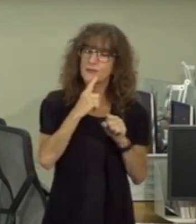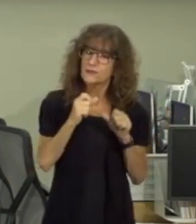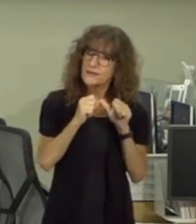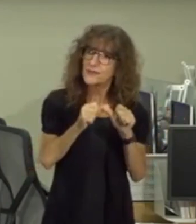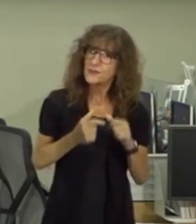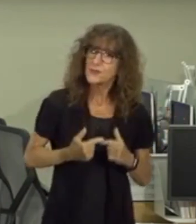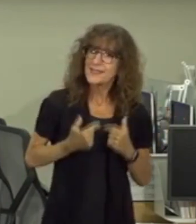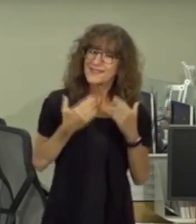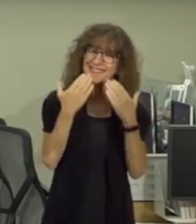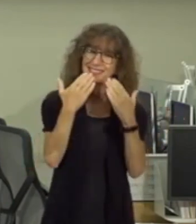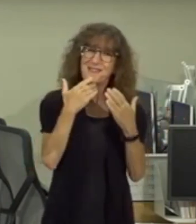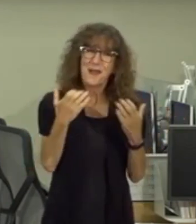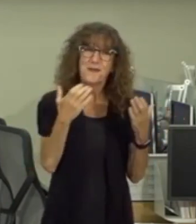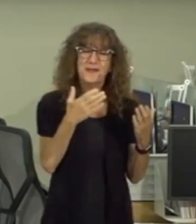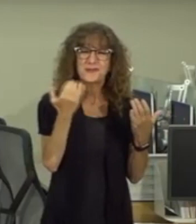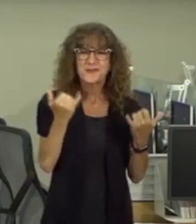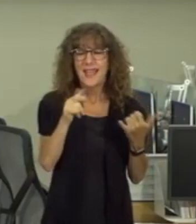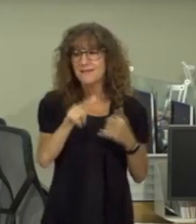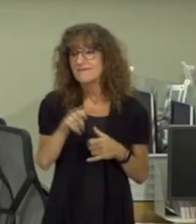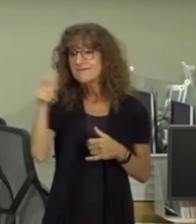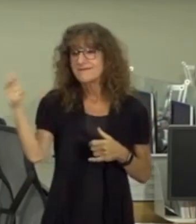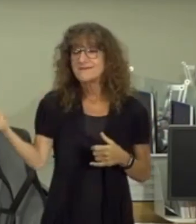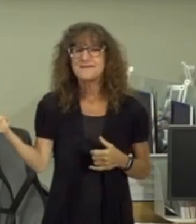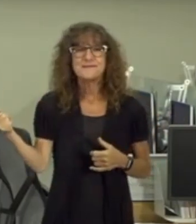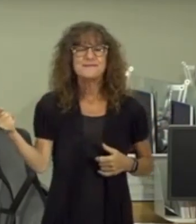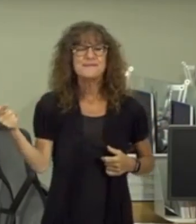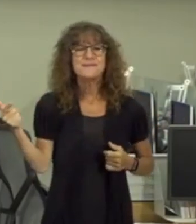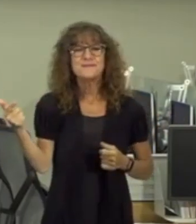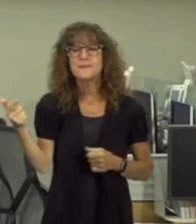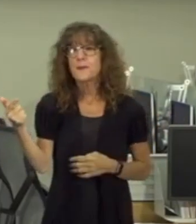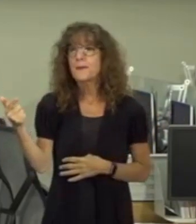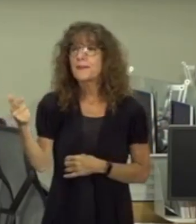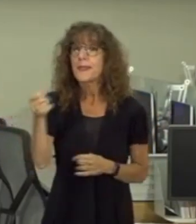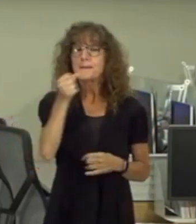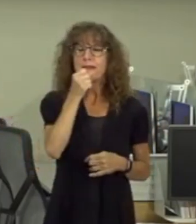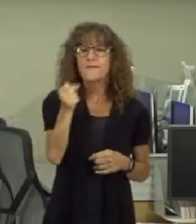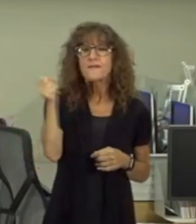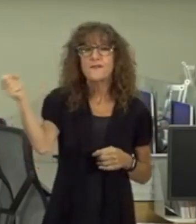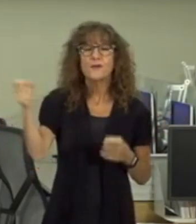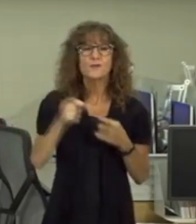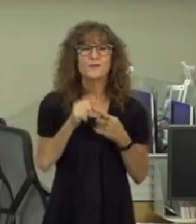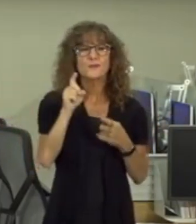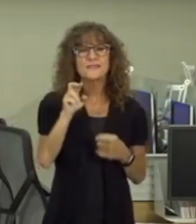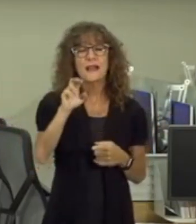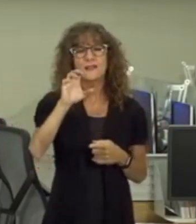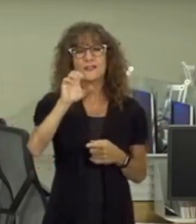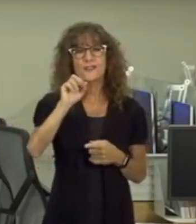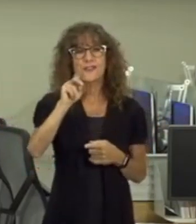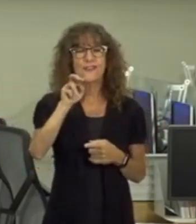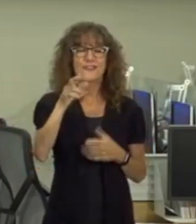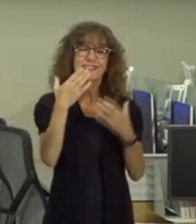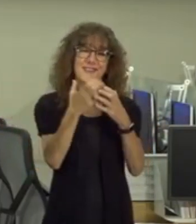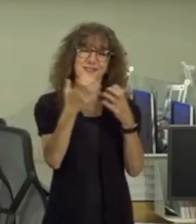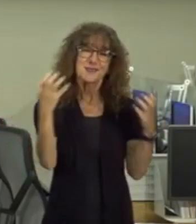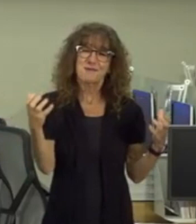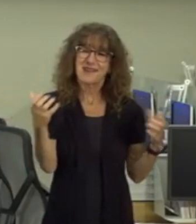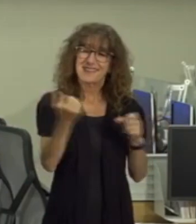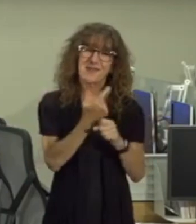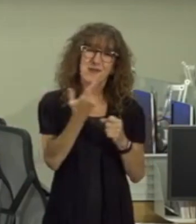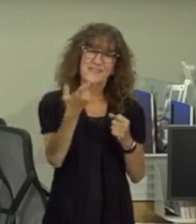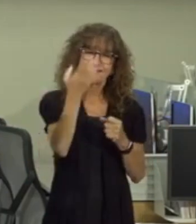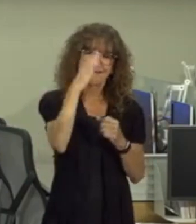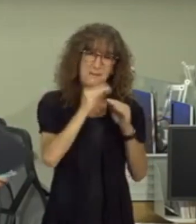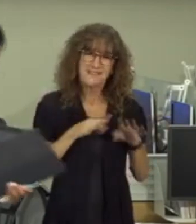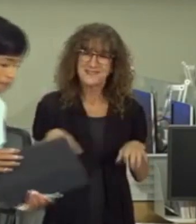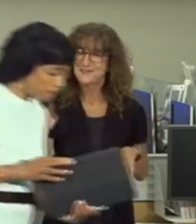so thank you and i want to hand over at this point um the microphone to uh to dr carter thank you all so much everyone god bless